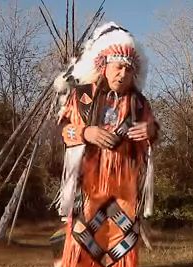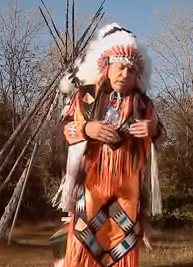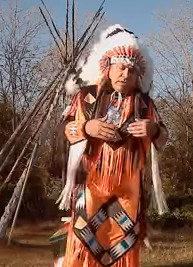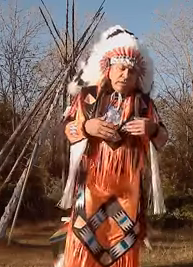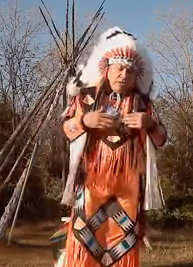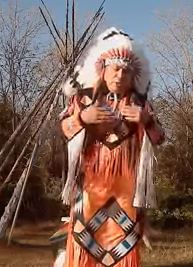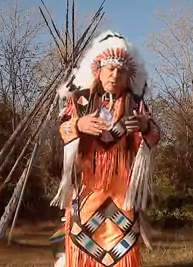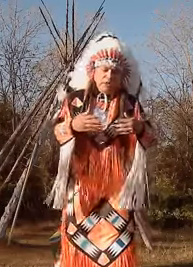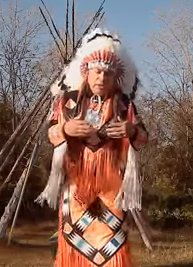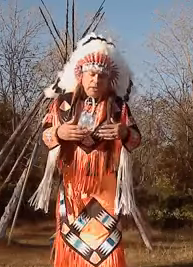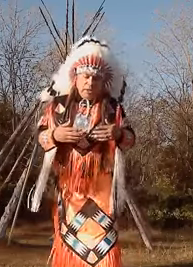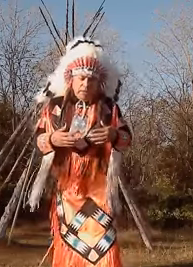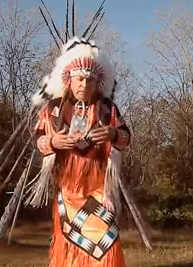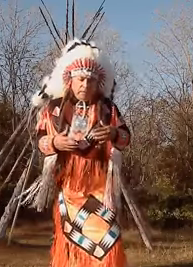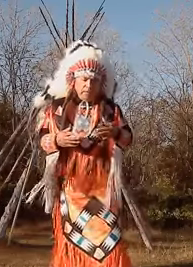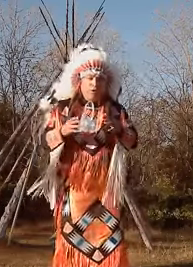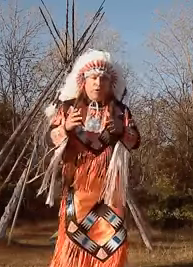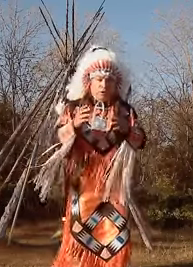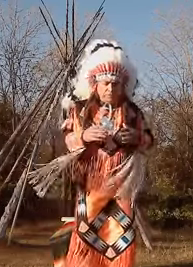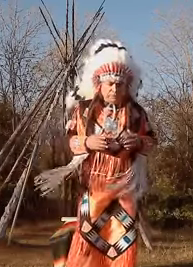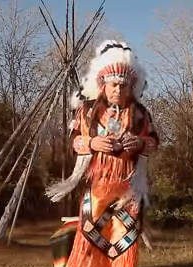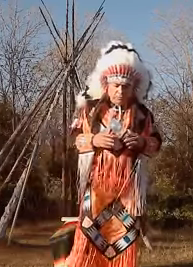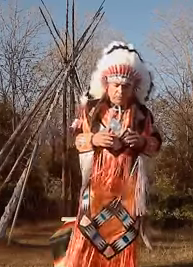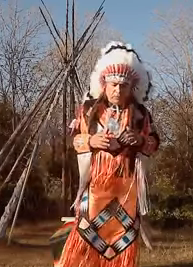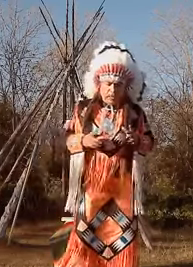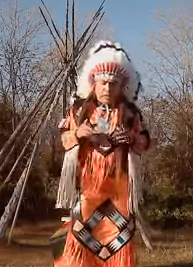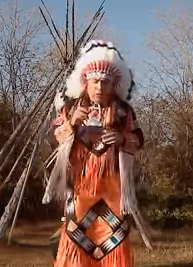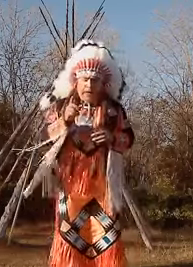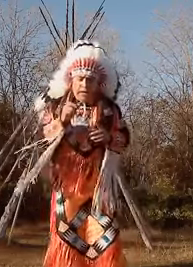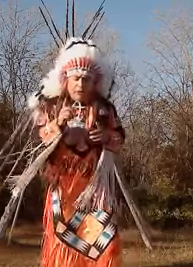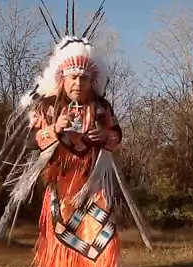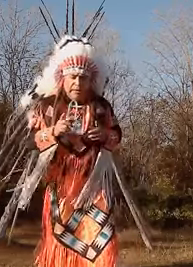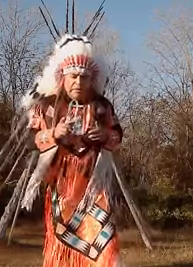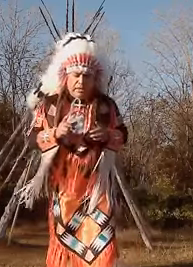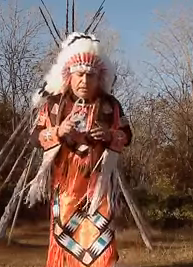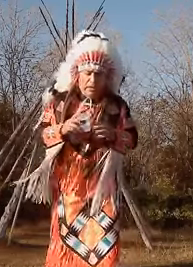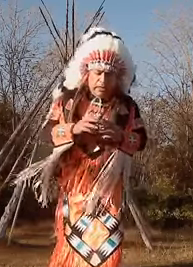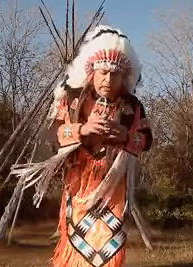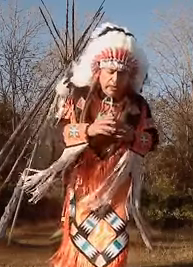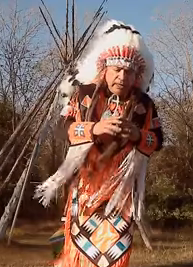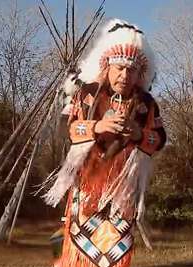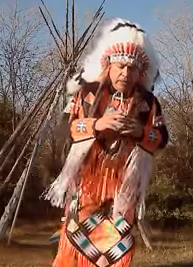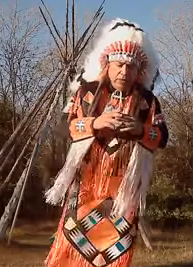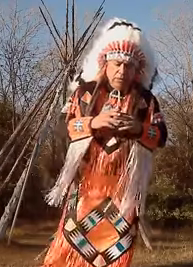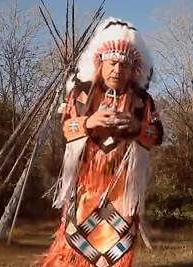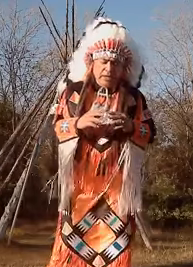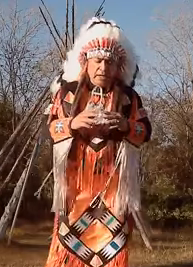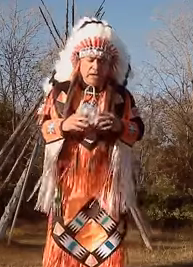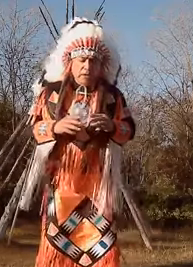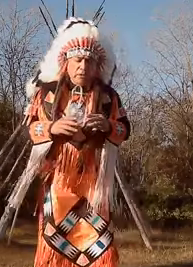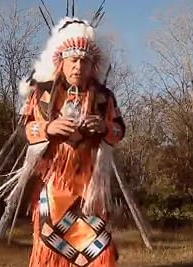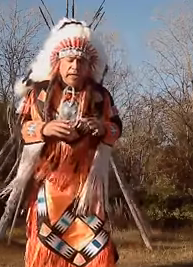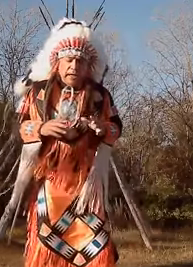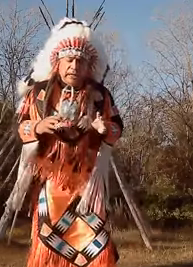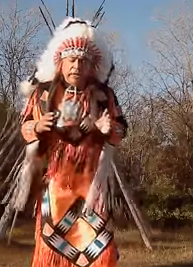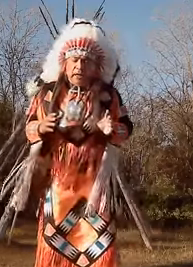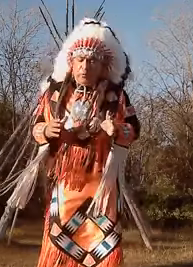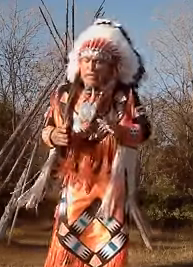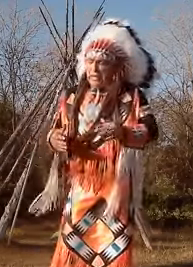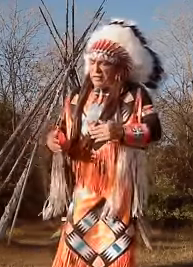express words. And what I would like to see with this sign language is that we could get